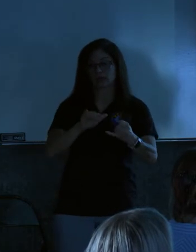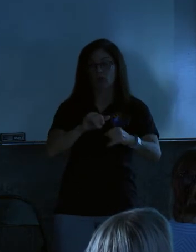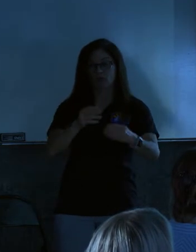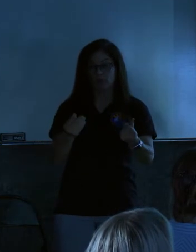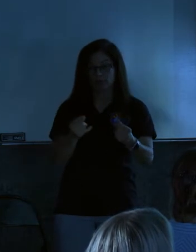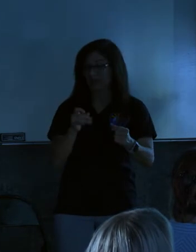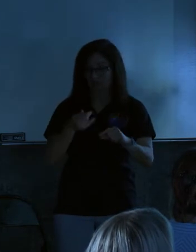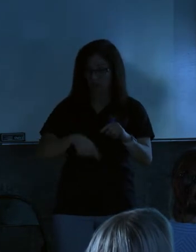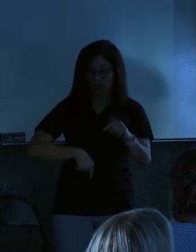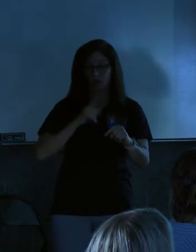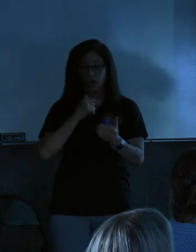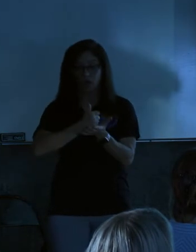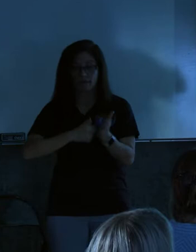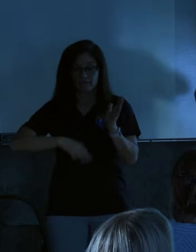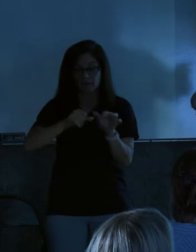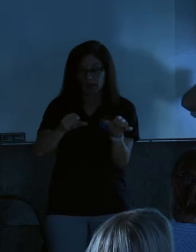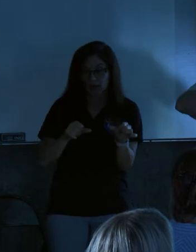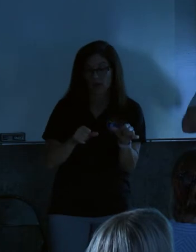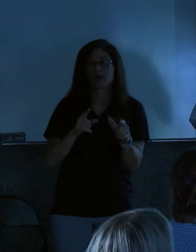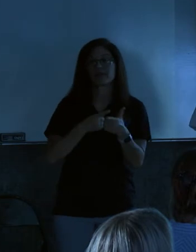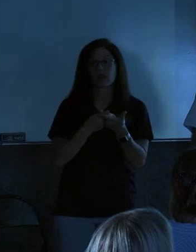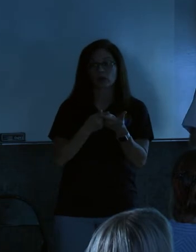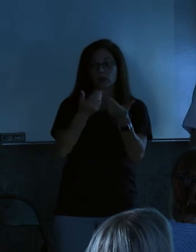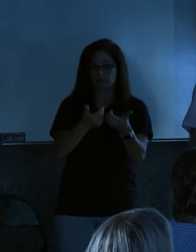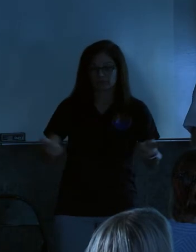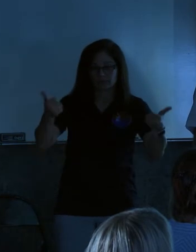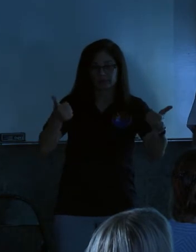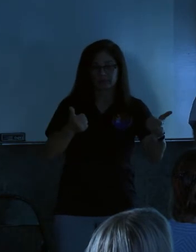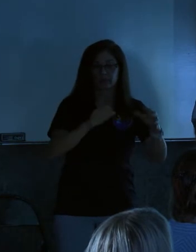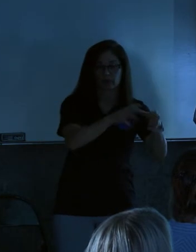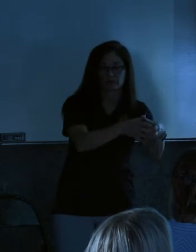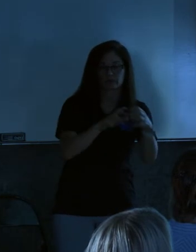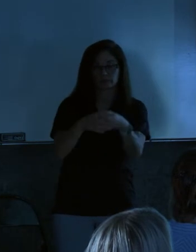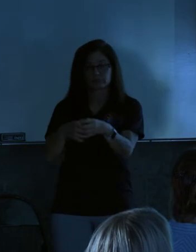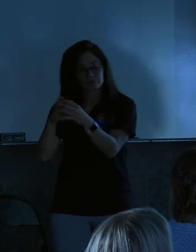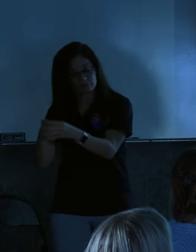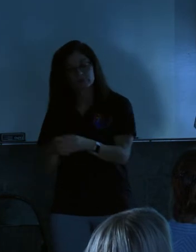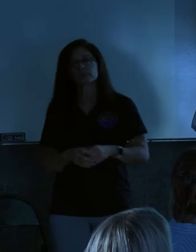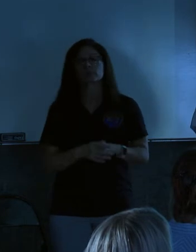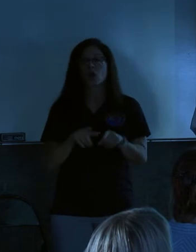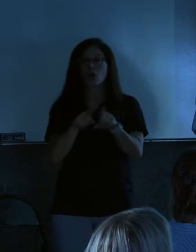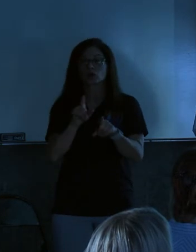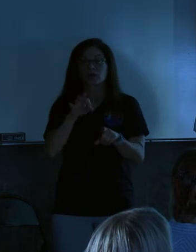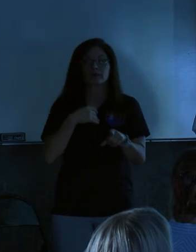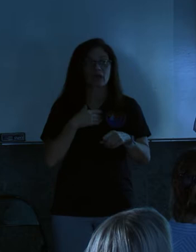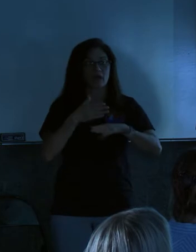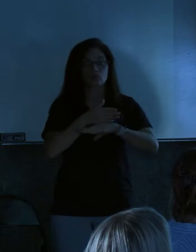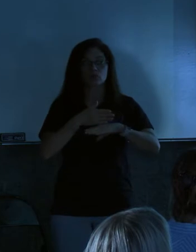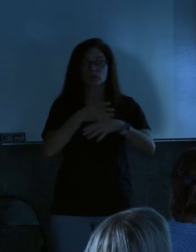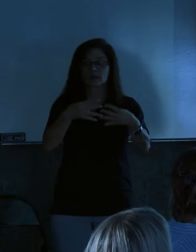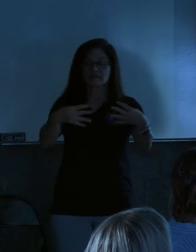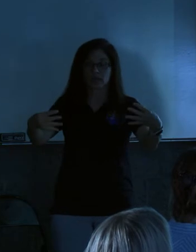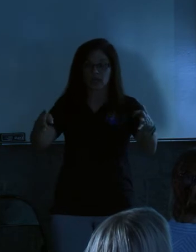challenge. We'll spot a location for you and then sort it into those categories for us. We could also take, if you had some wood fencing or something